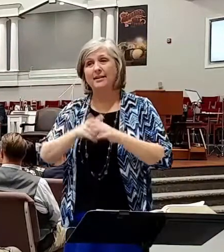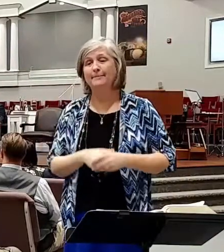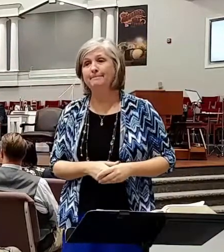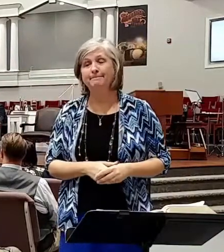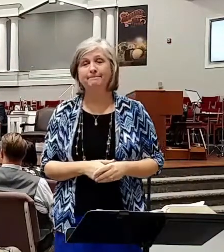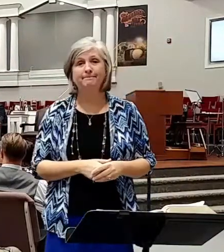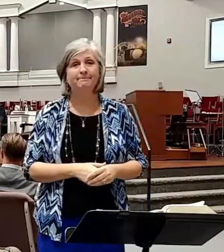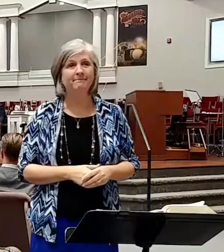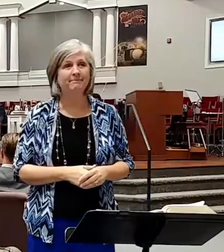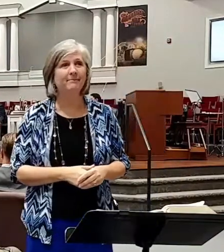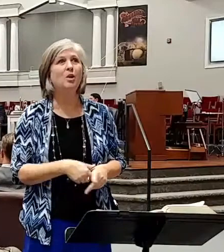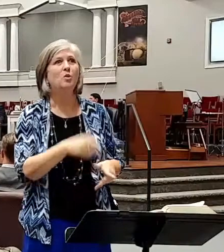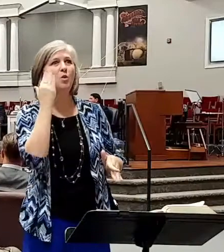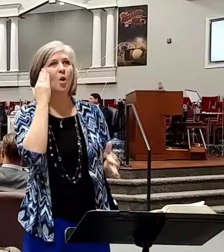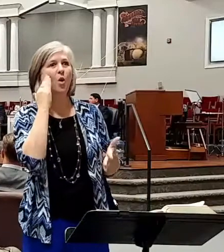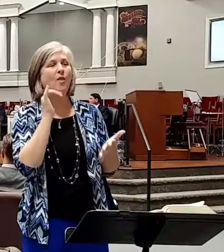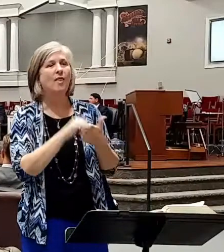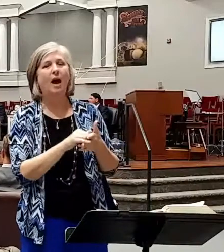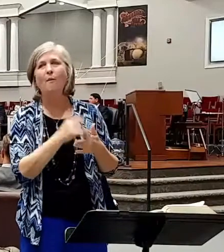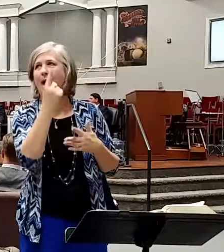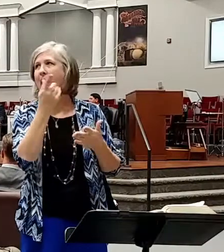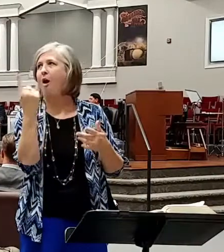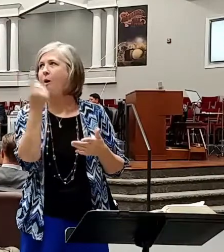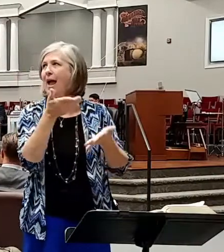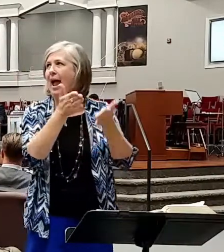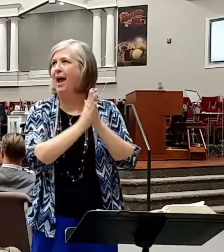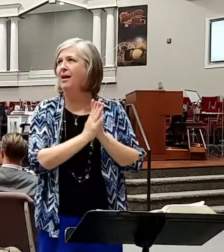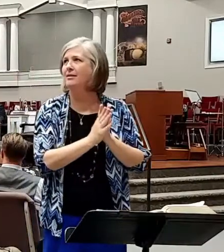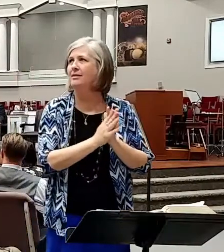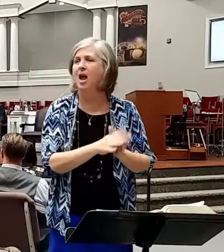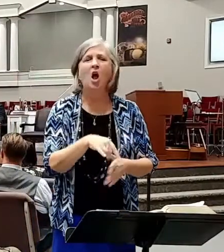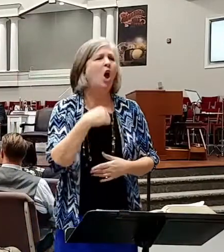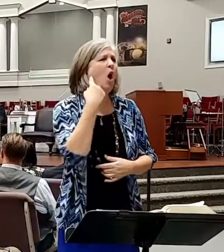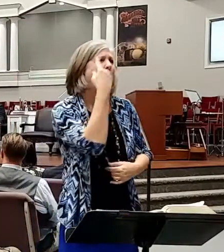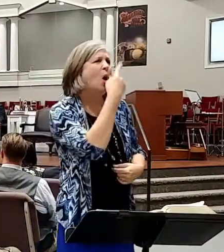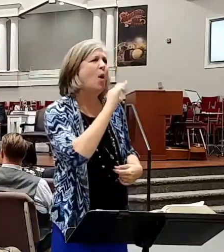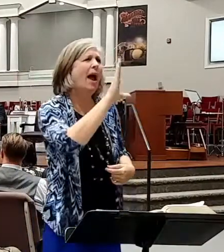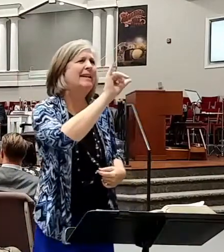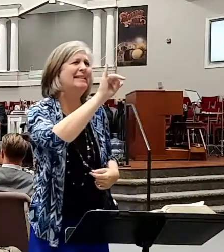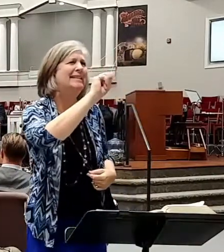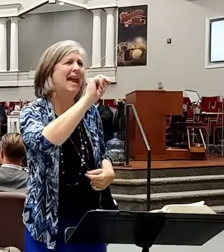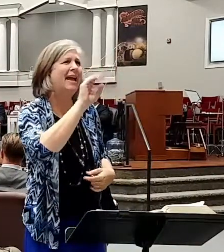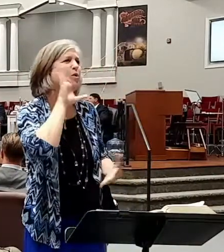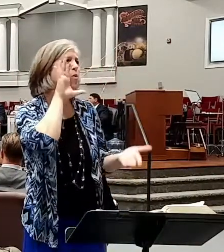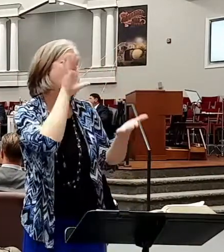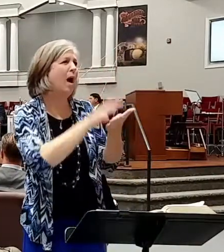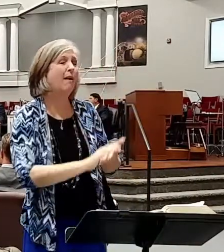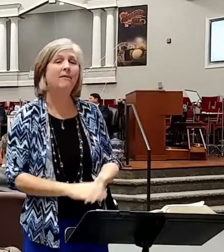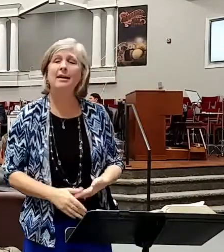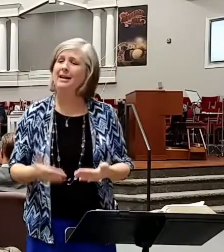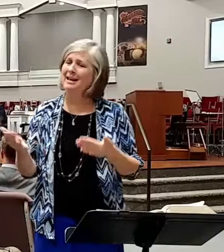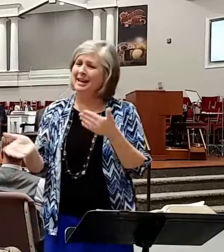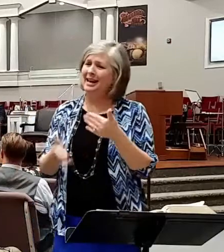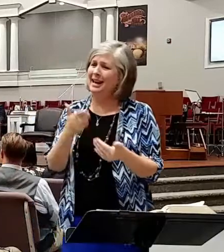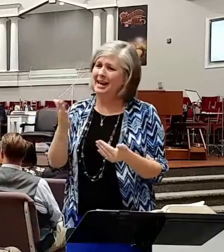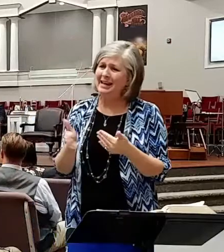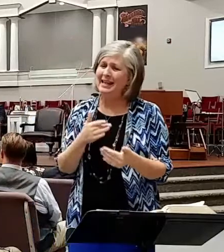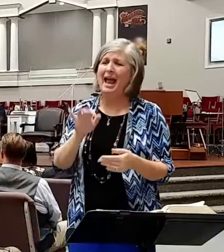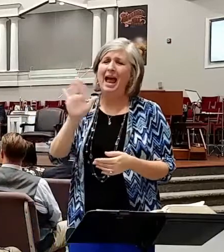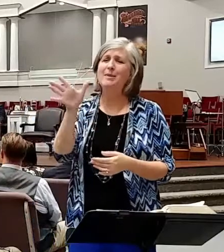And of course you know that classic one they always ask you, who was Cain's wife? Well that's easy. It was his mother-in-law's daughter. And there